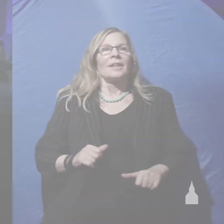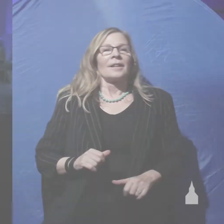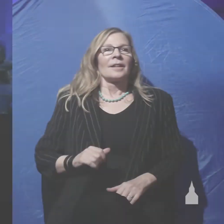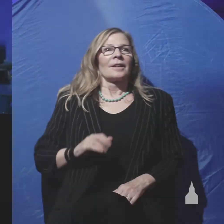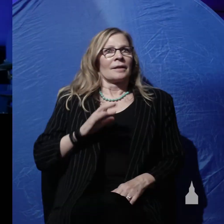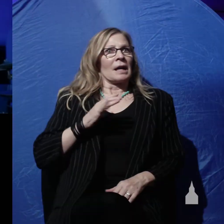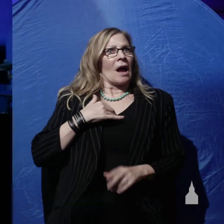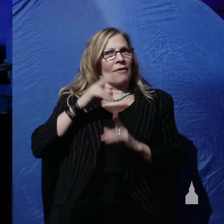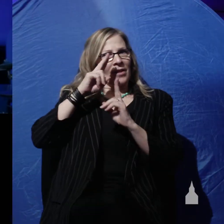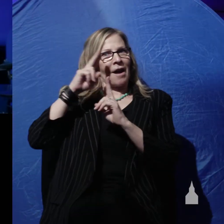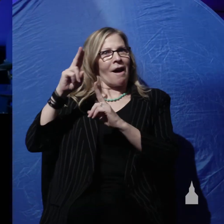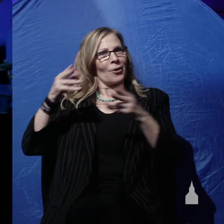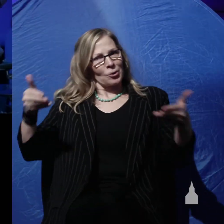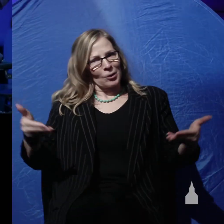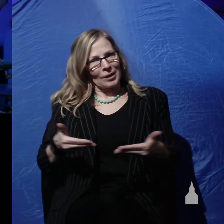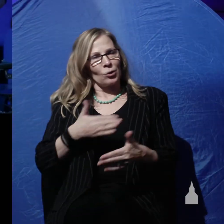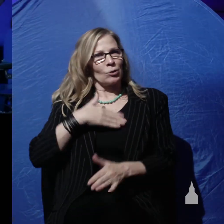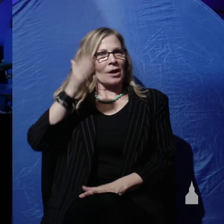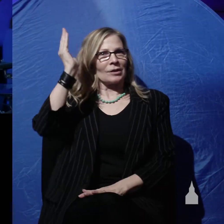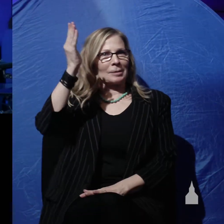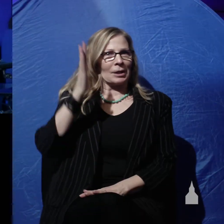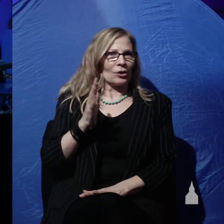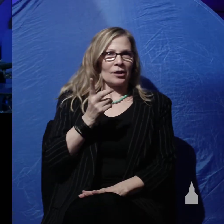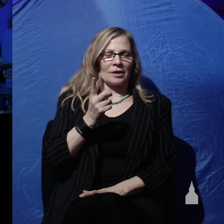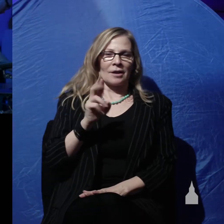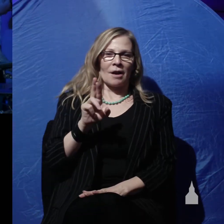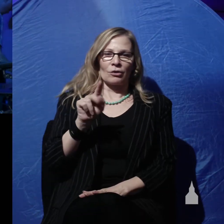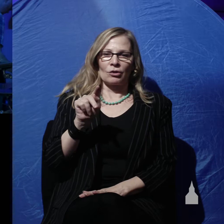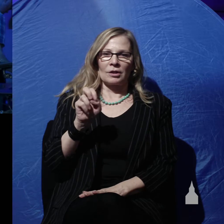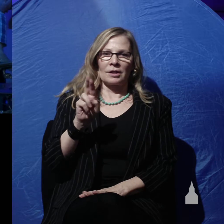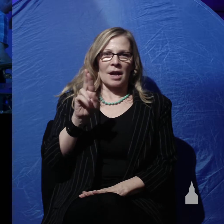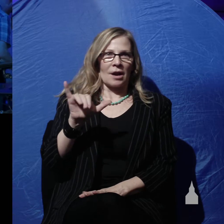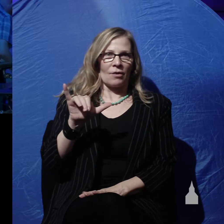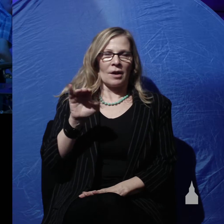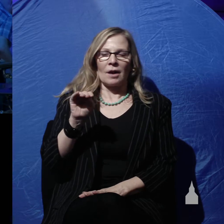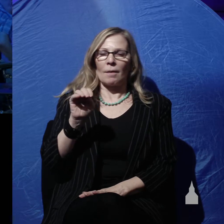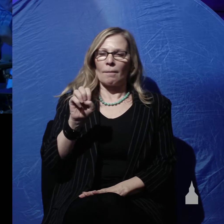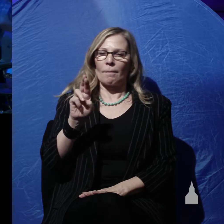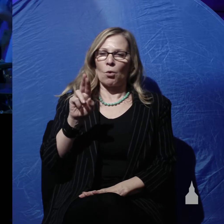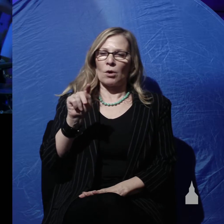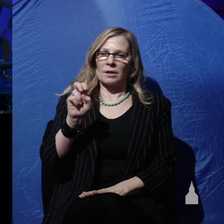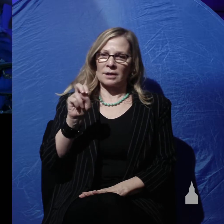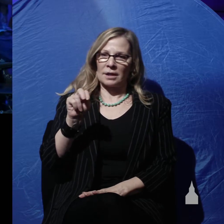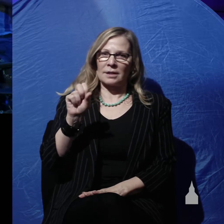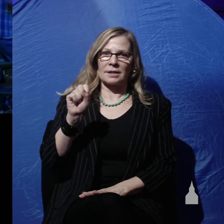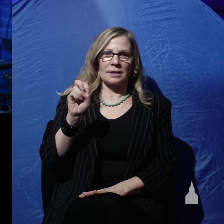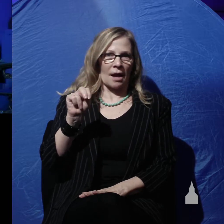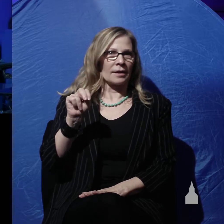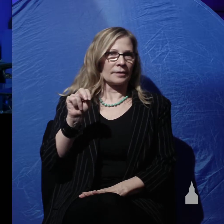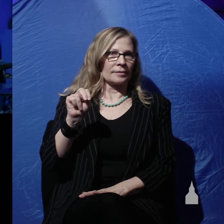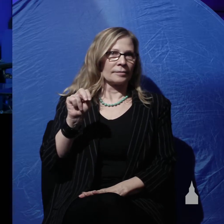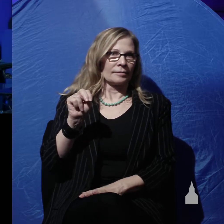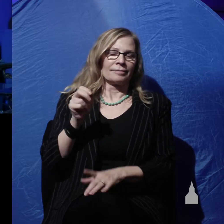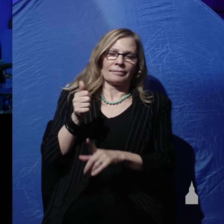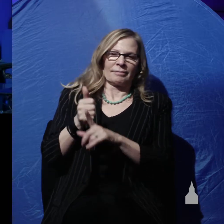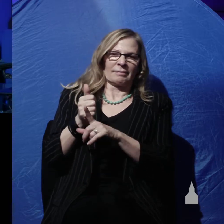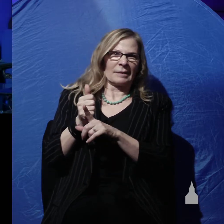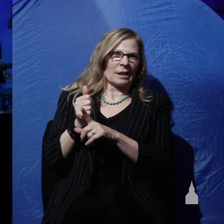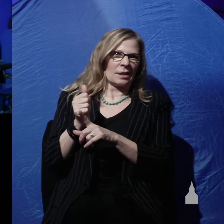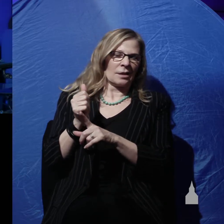I'm introducing our speaker this morning, Dr. Terry Morrison, Mortenson, rather. He has been with Answers in Genesis since